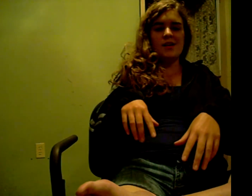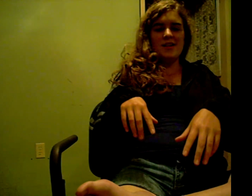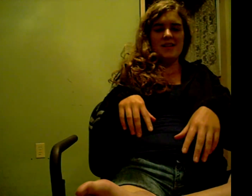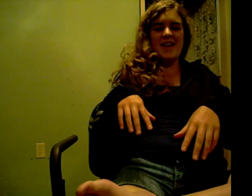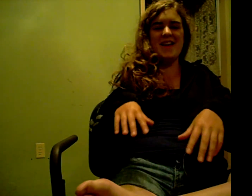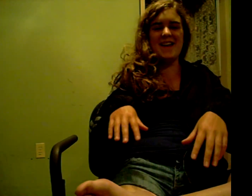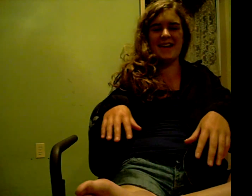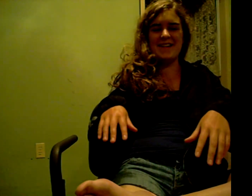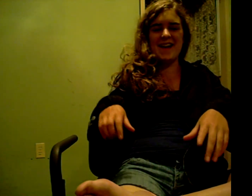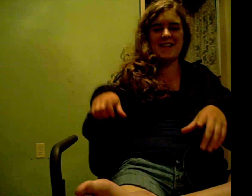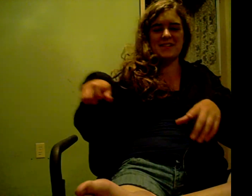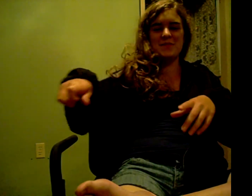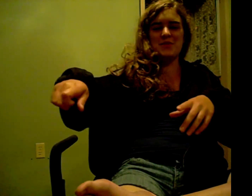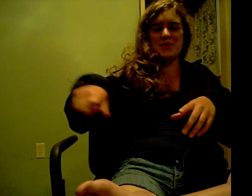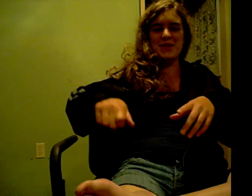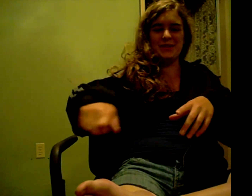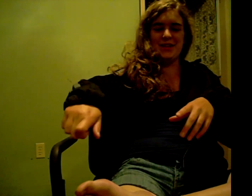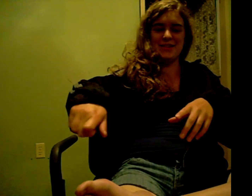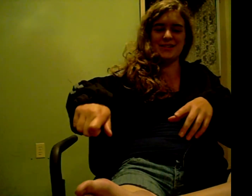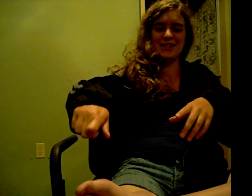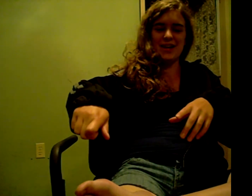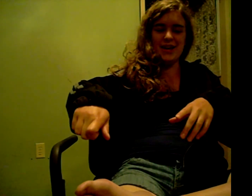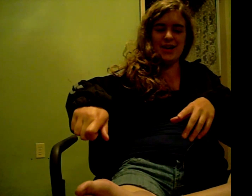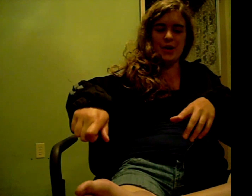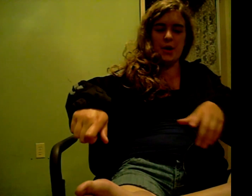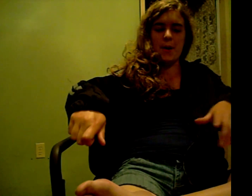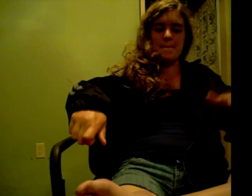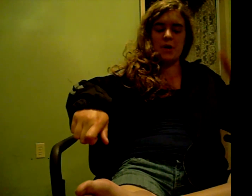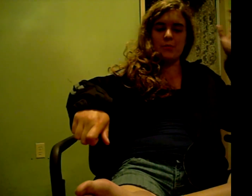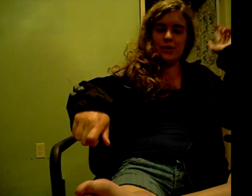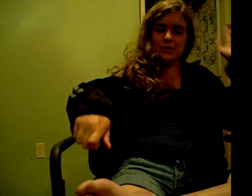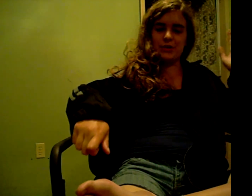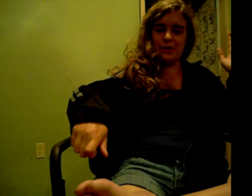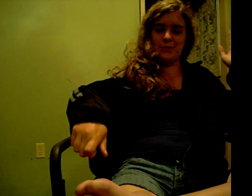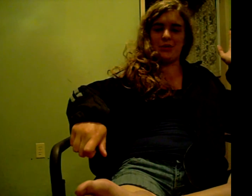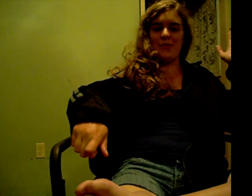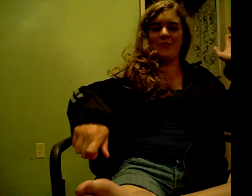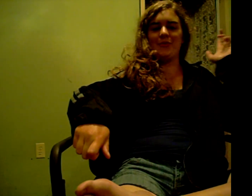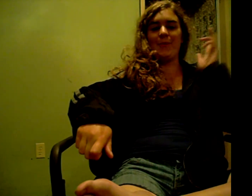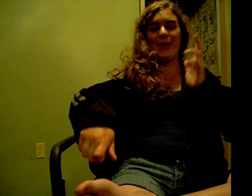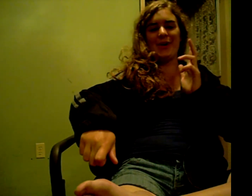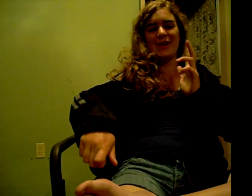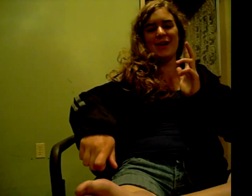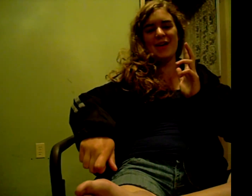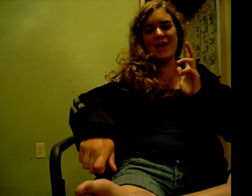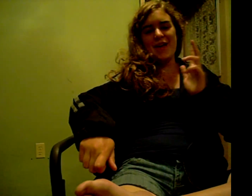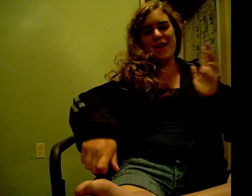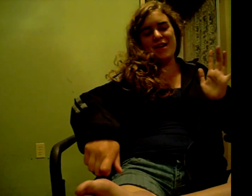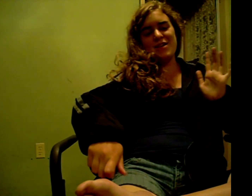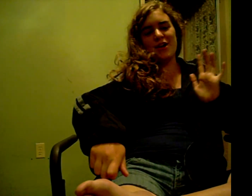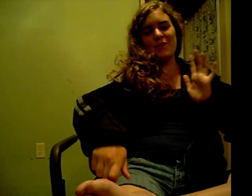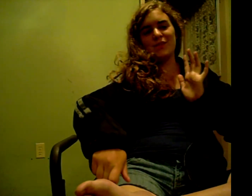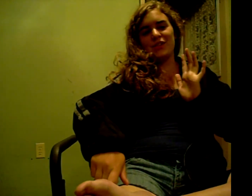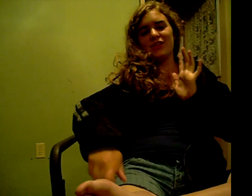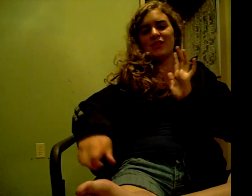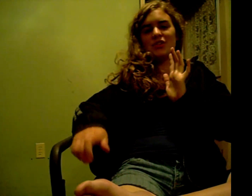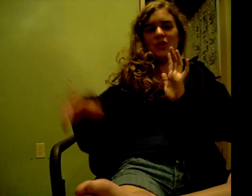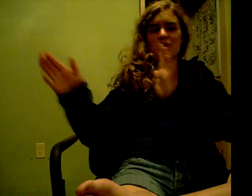And as I'm doing this, my brother comes home from work. And he comes in, turns